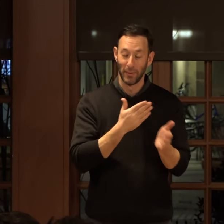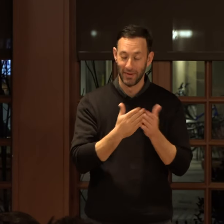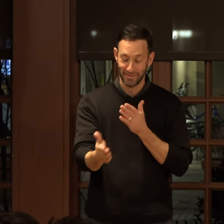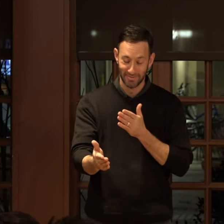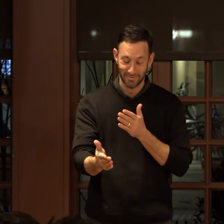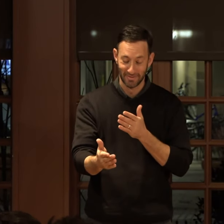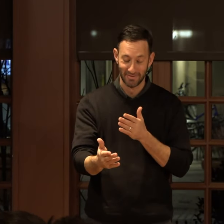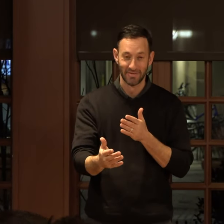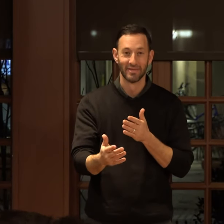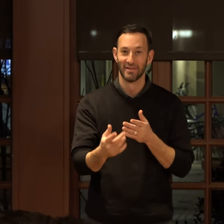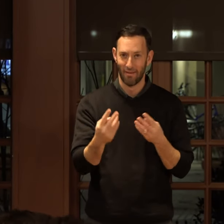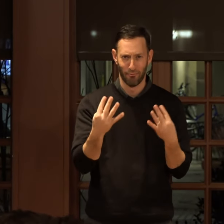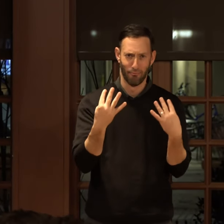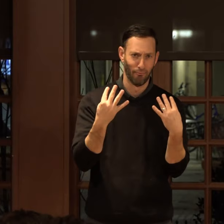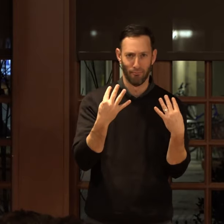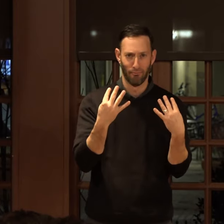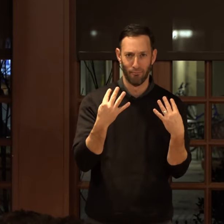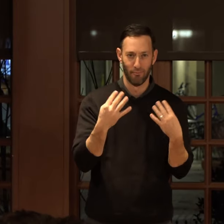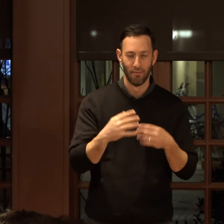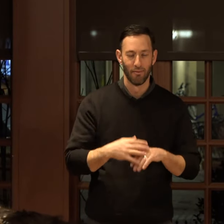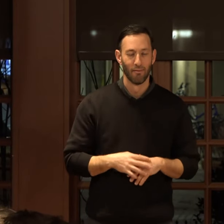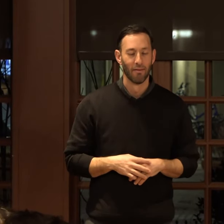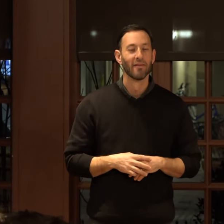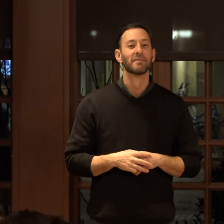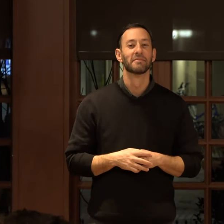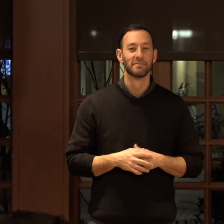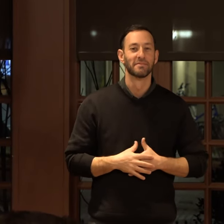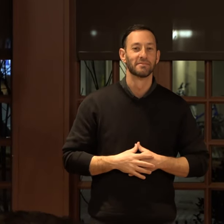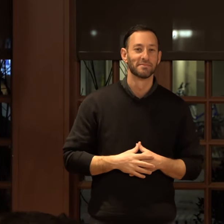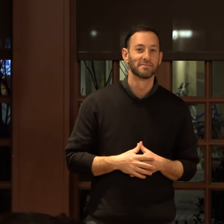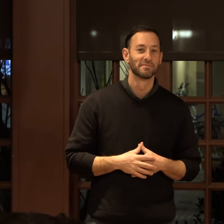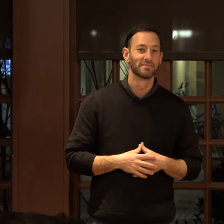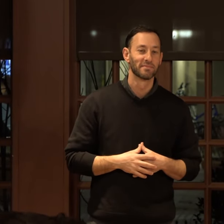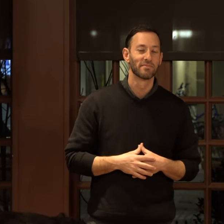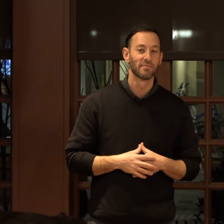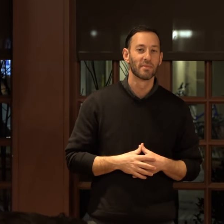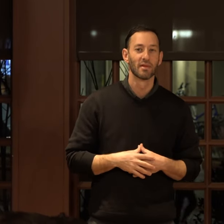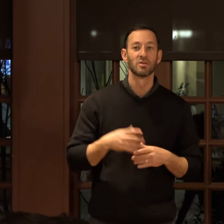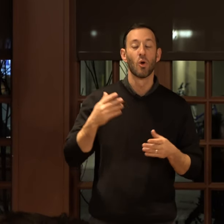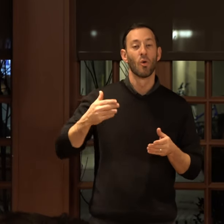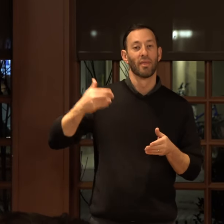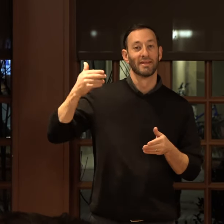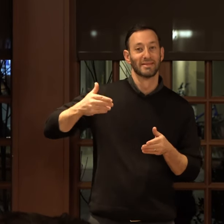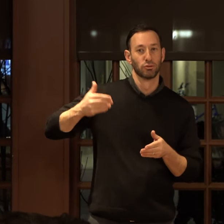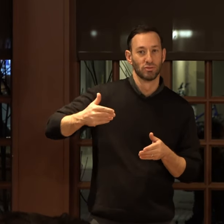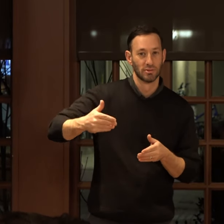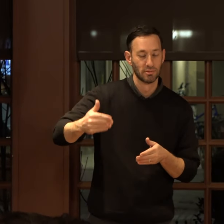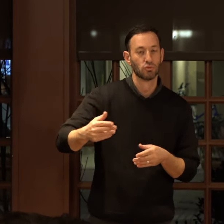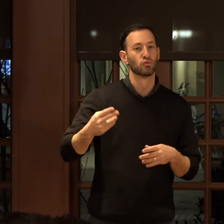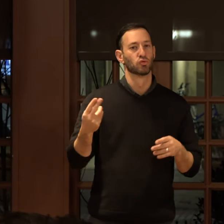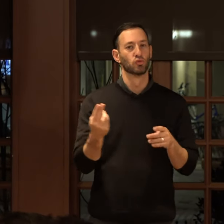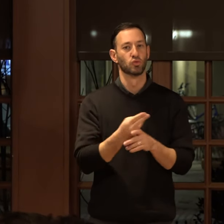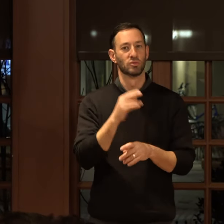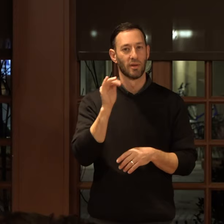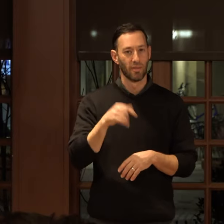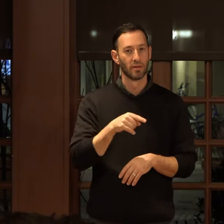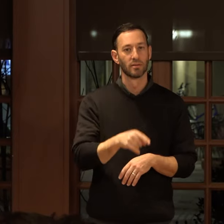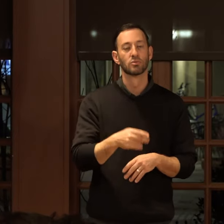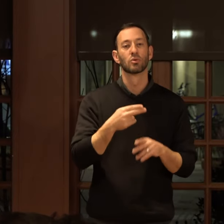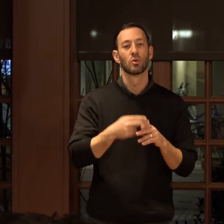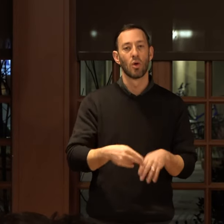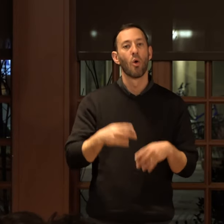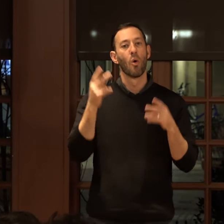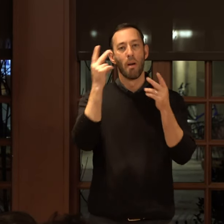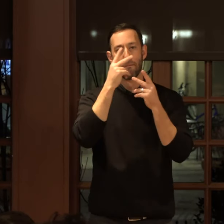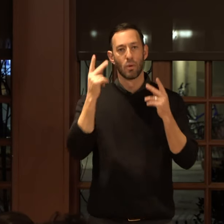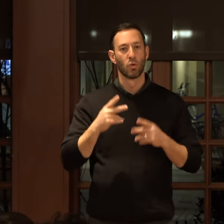Anyway, y'all are giving me trouble back here. Okay. Um, so the series is using this and this poem is called Portrait of